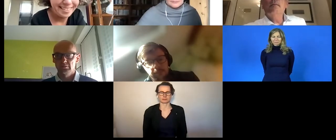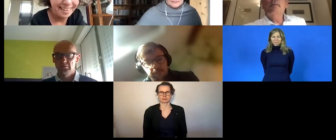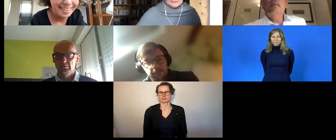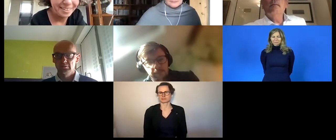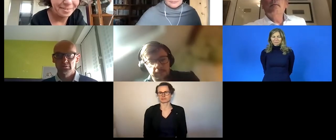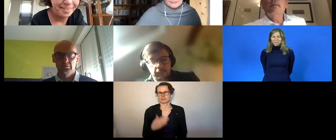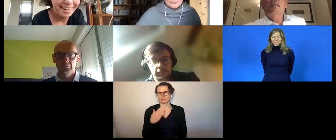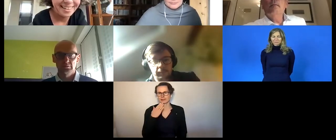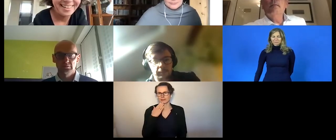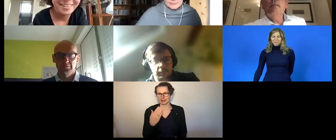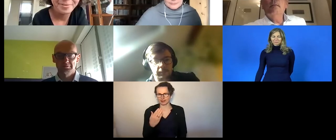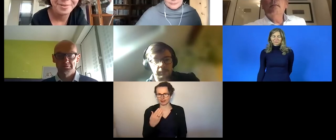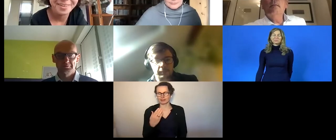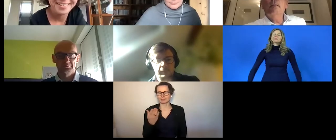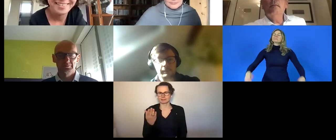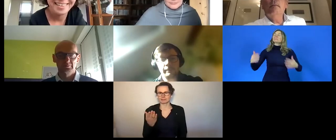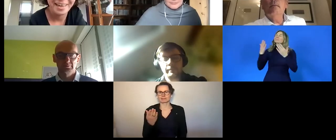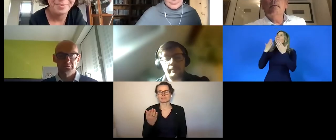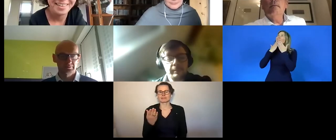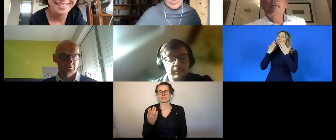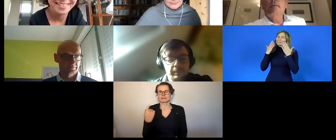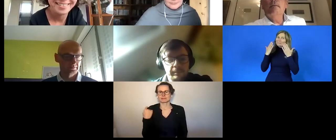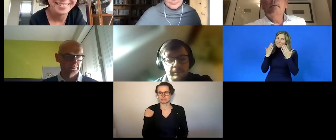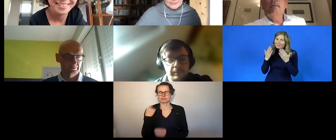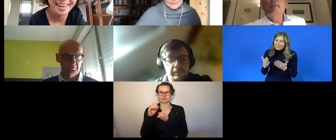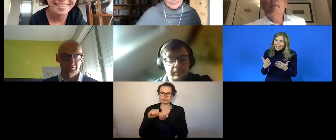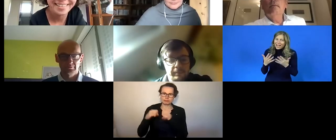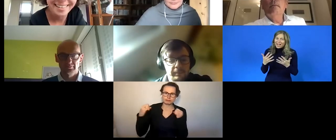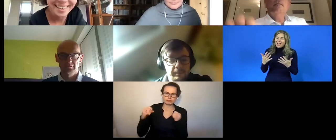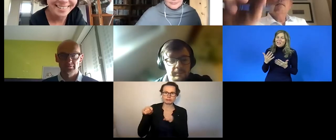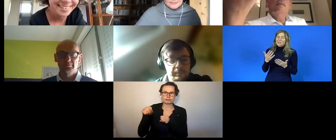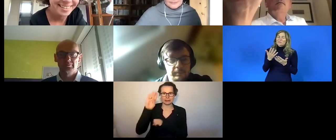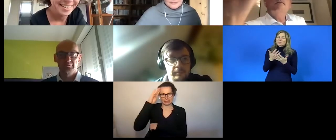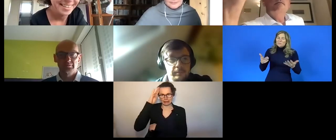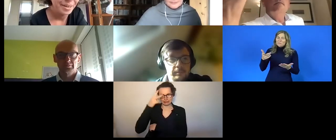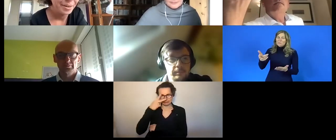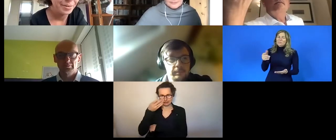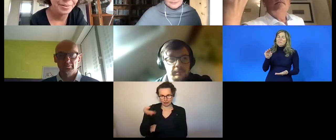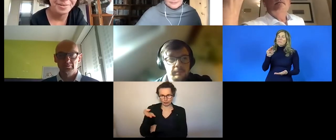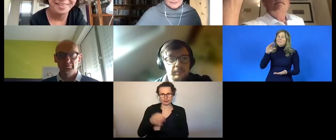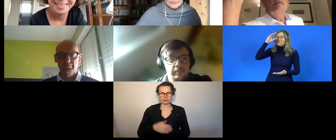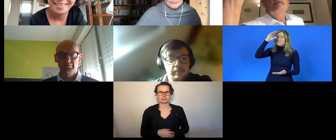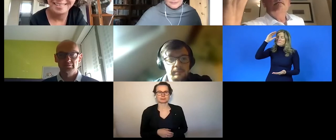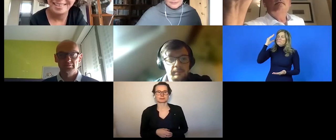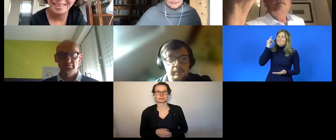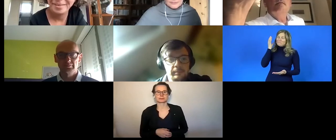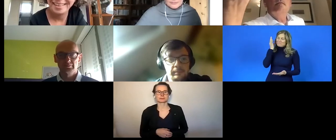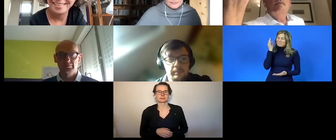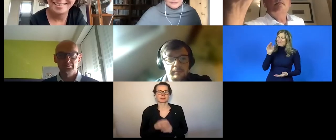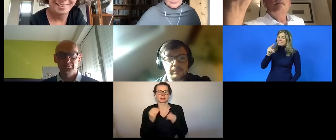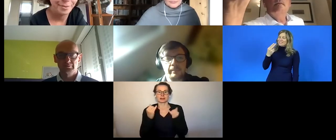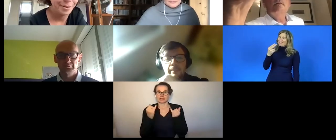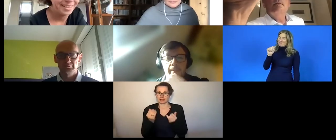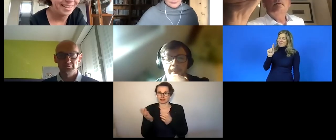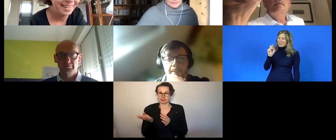uh thank you so much uh miss hartney that was an in a very interesting